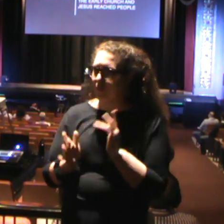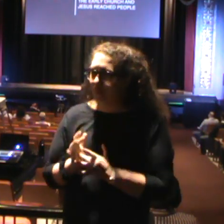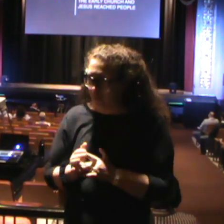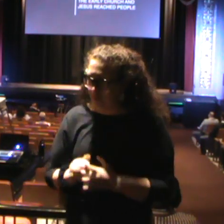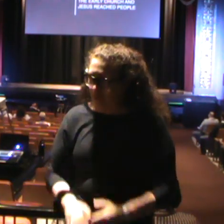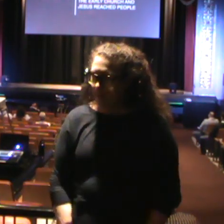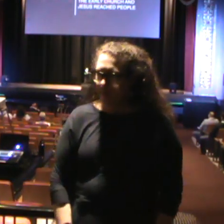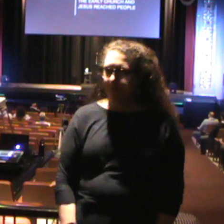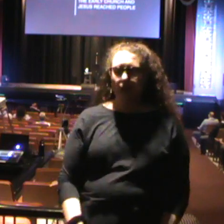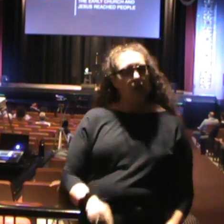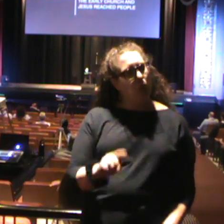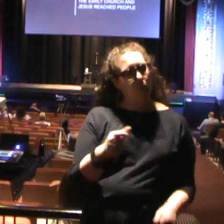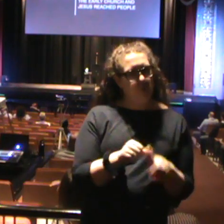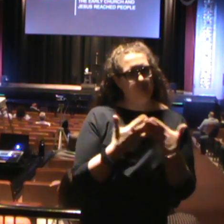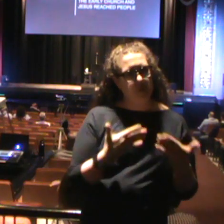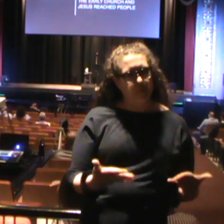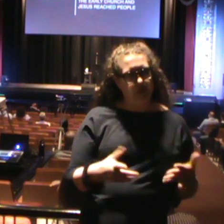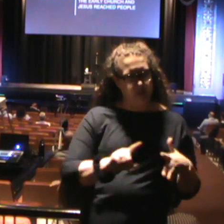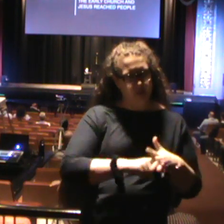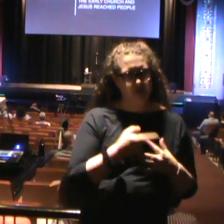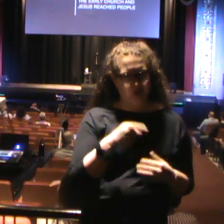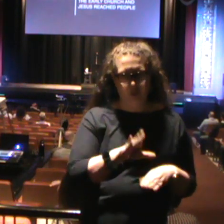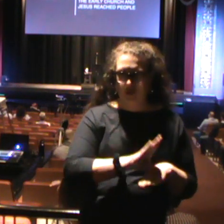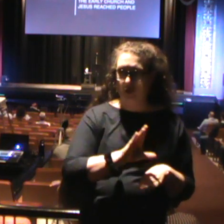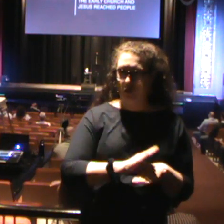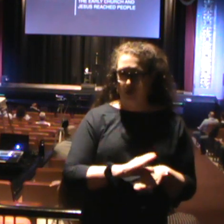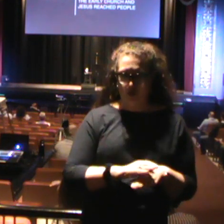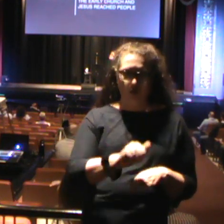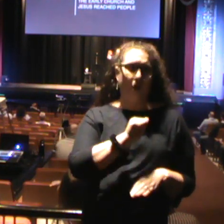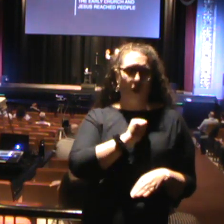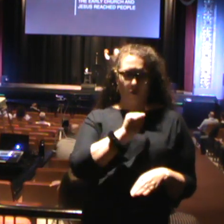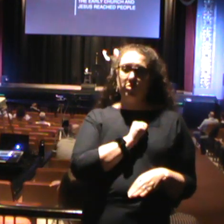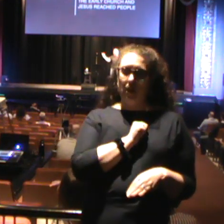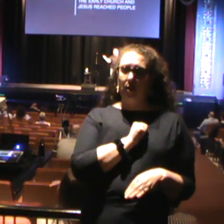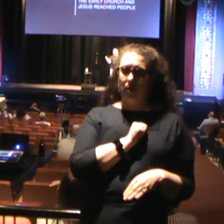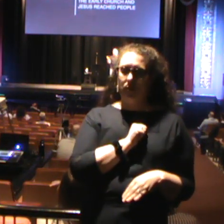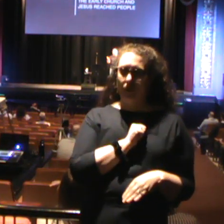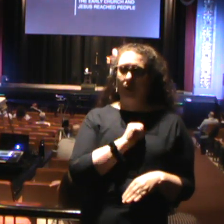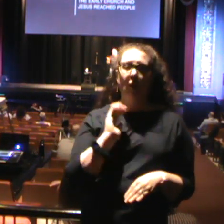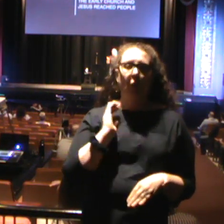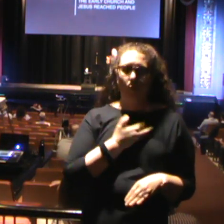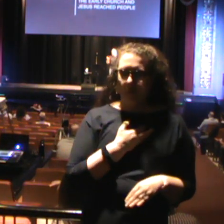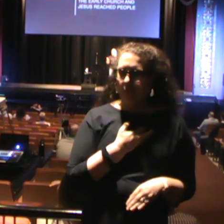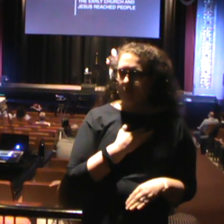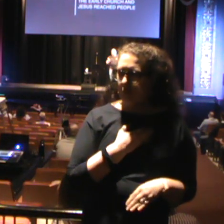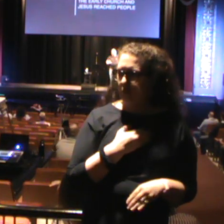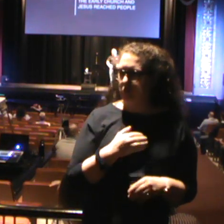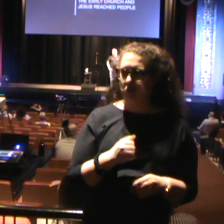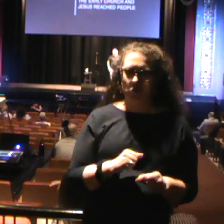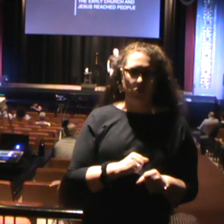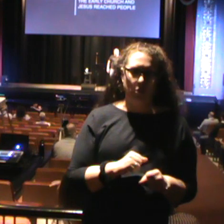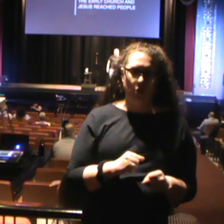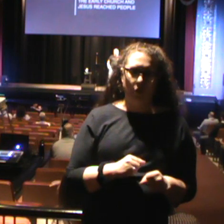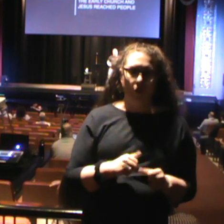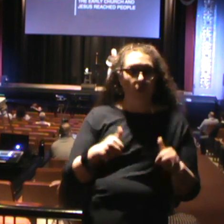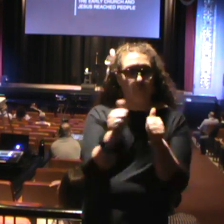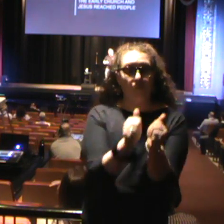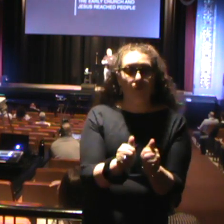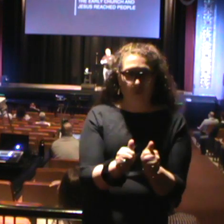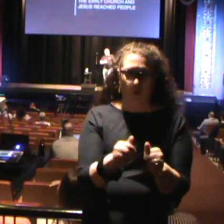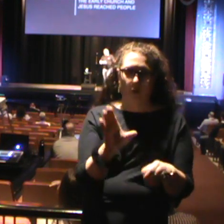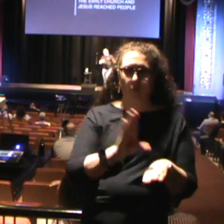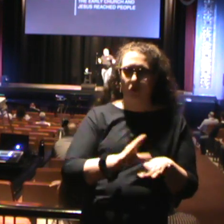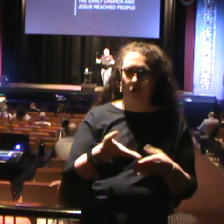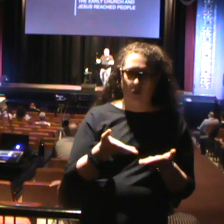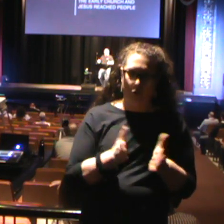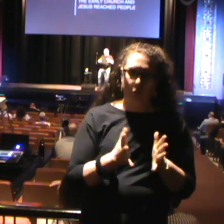church from scratch is we kind of get to put our own DNA on it. We get to kind of put together the way that we want things to happen. Instead of,